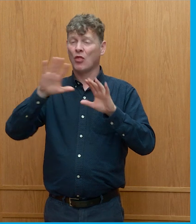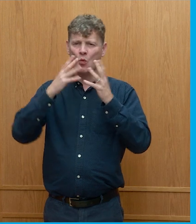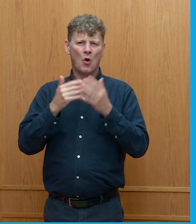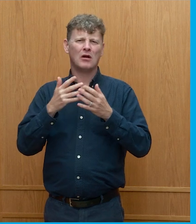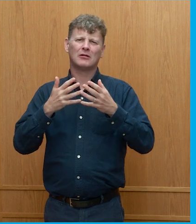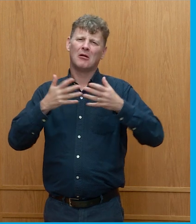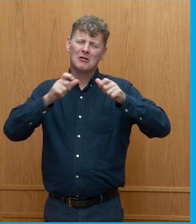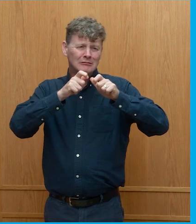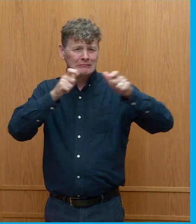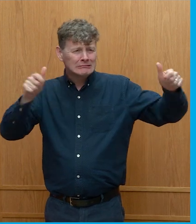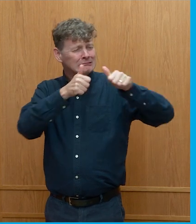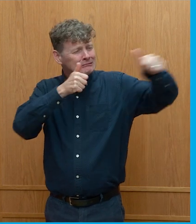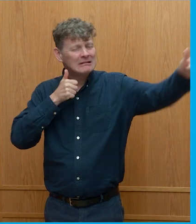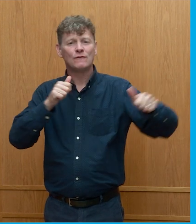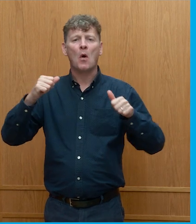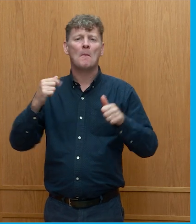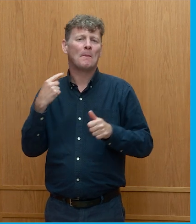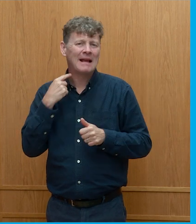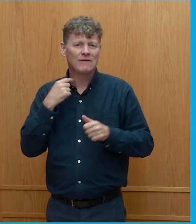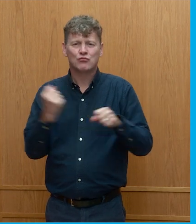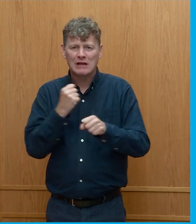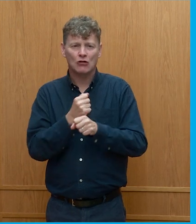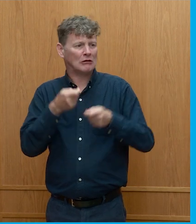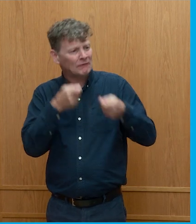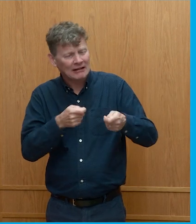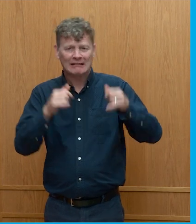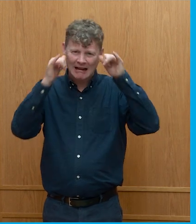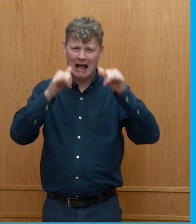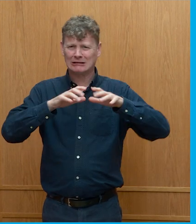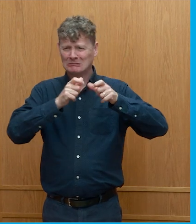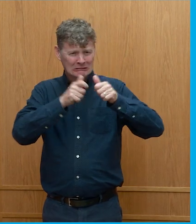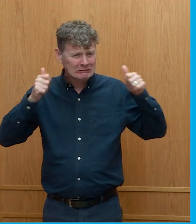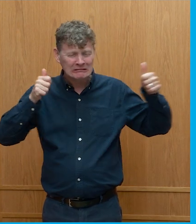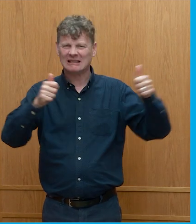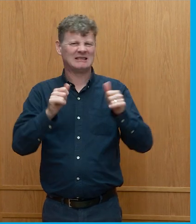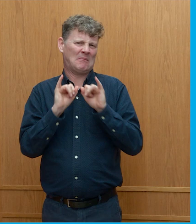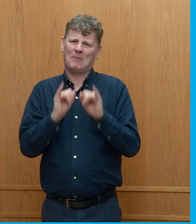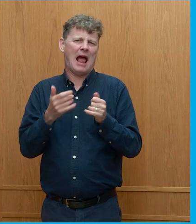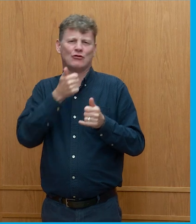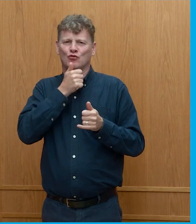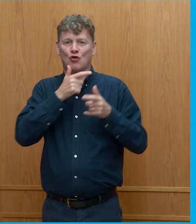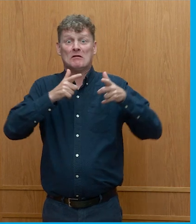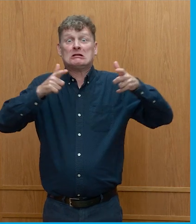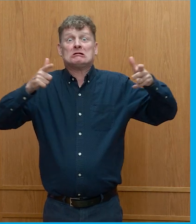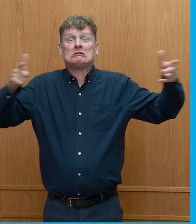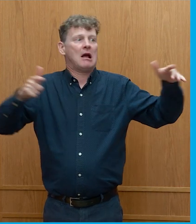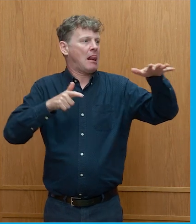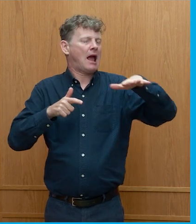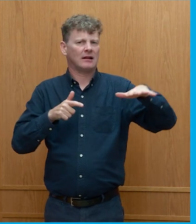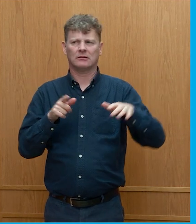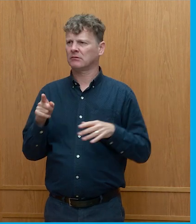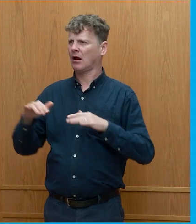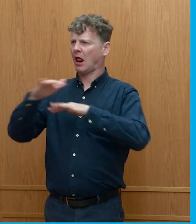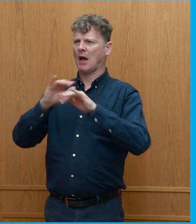production and for for stuff to feed to cattle and it's an incredibly bad use of land and we've got a climate crisis we've got a